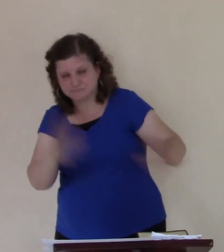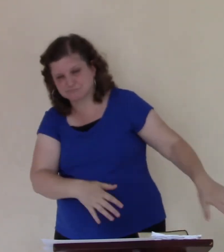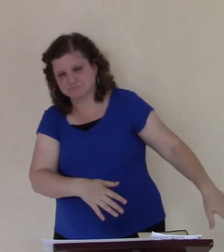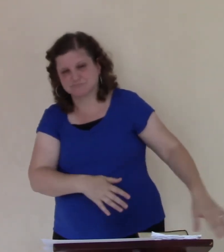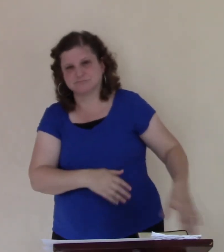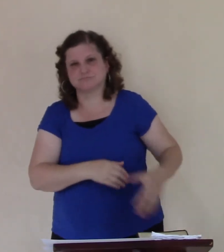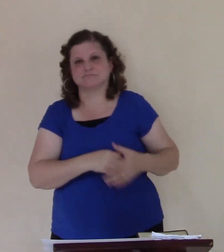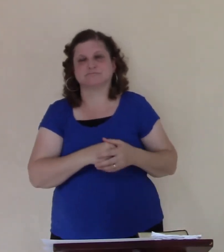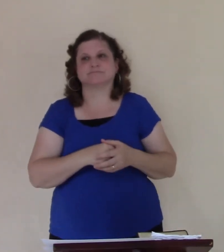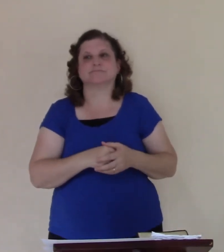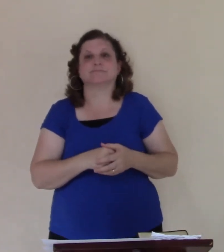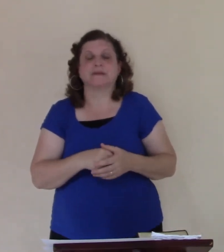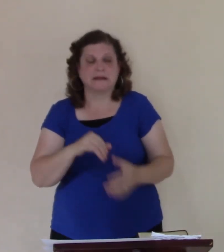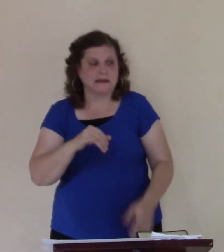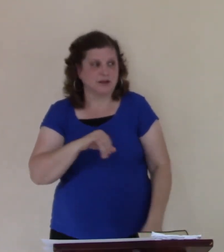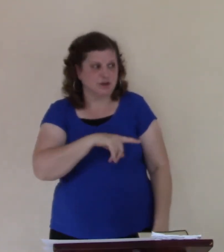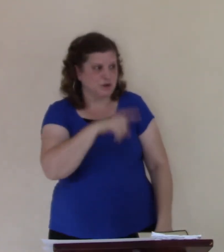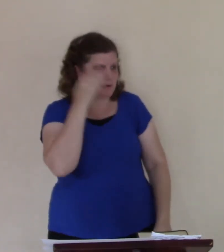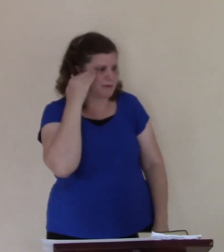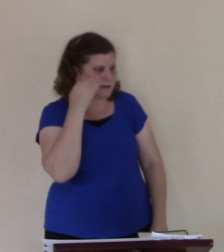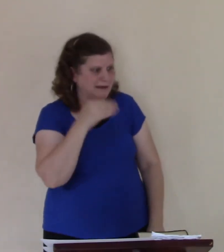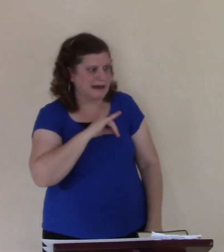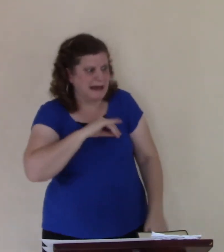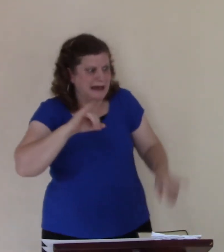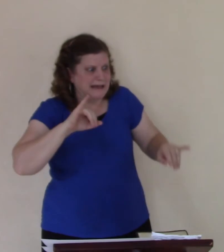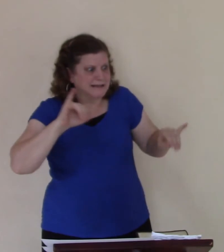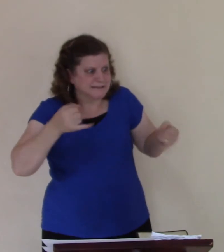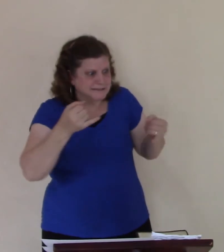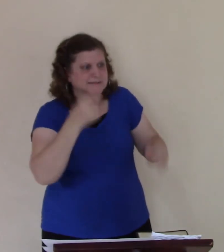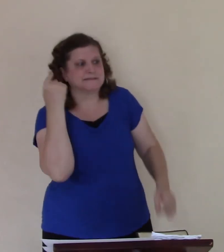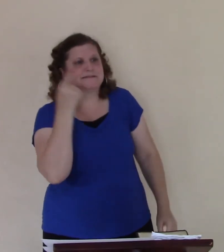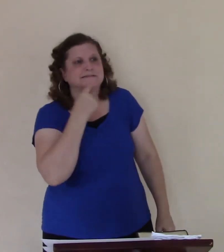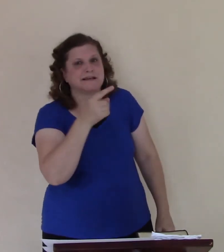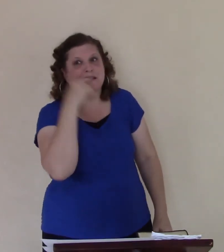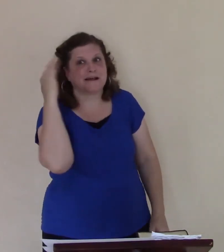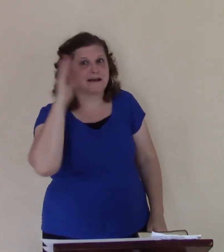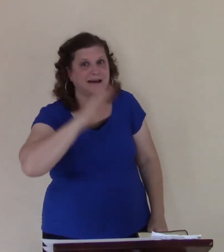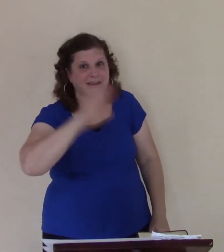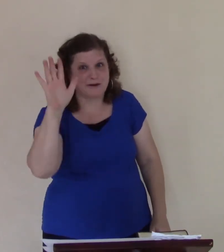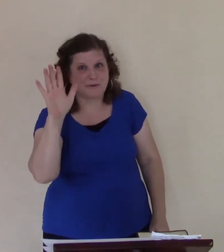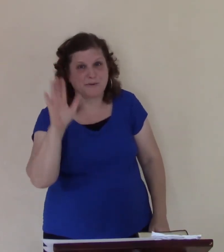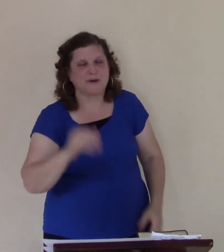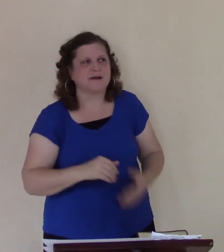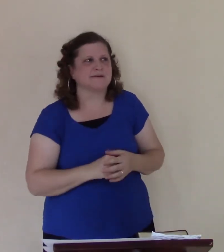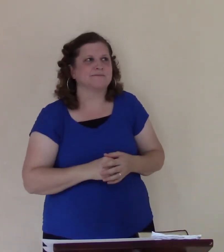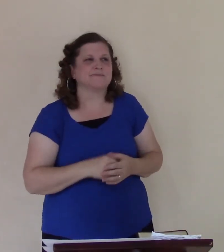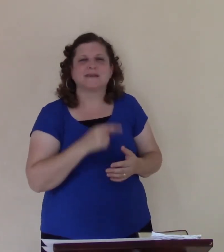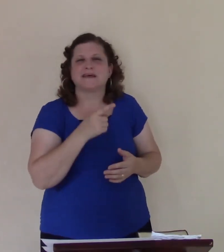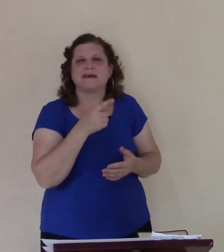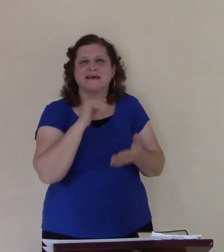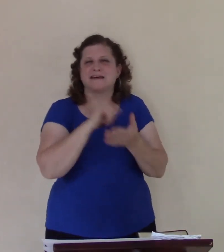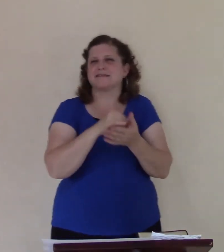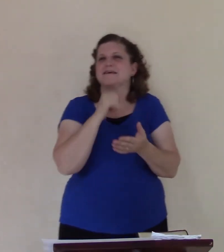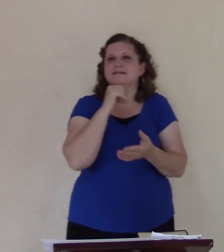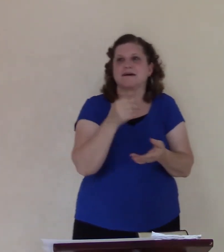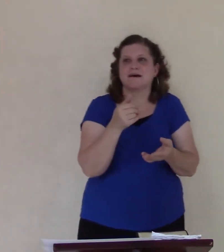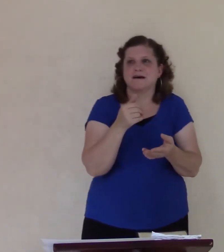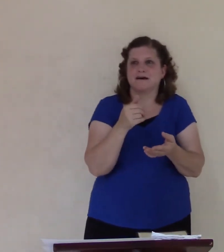That doesn't have to happen too many times. You've written them a few times, and you're always like this. And pretty soon,